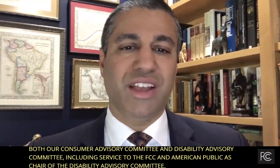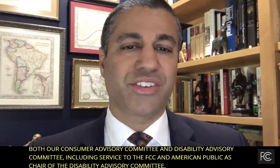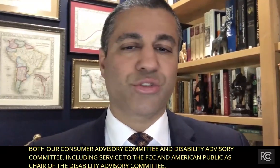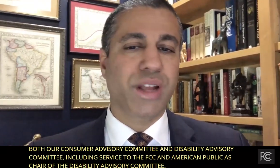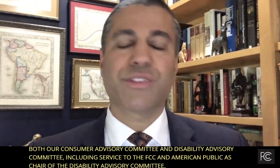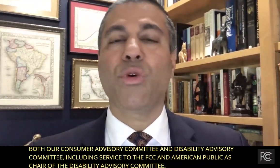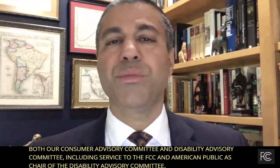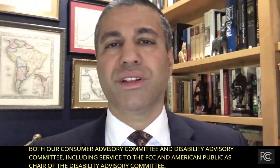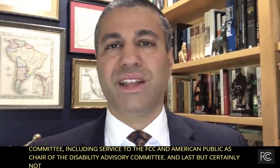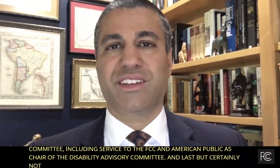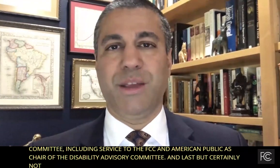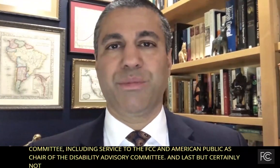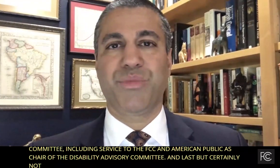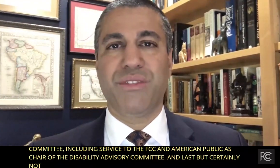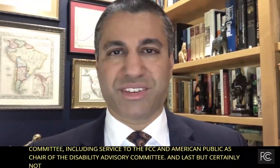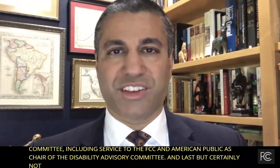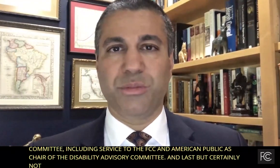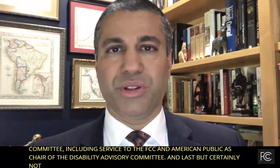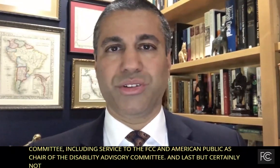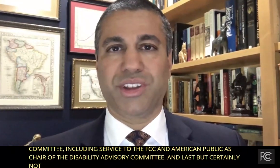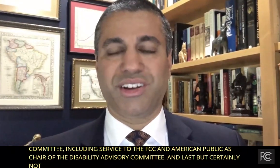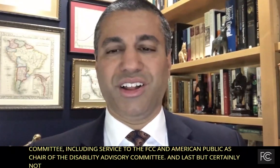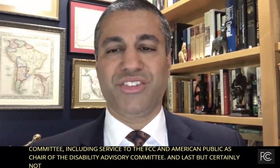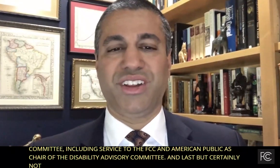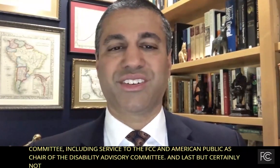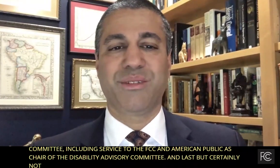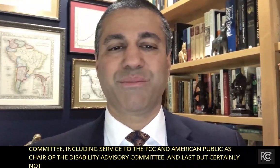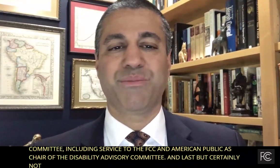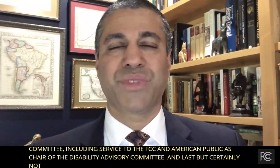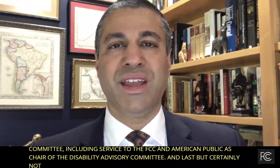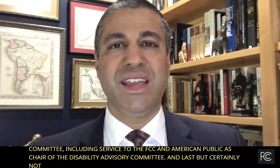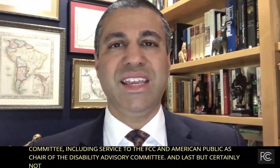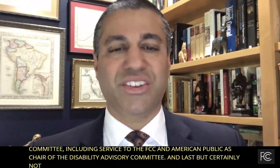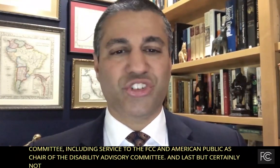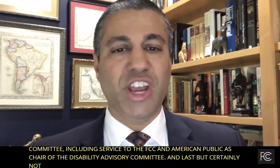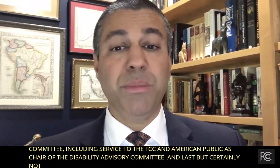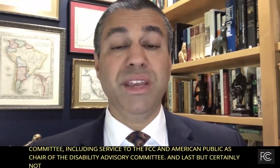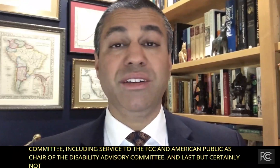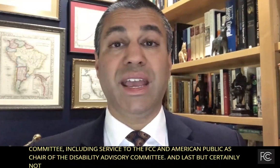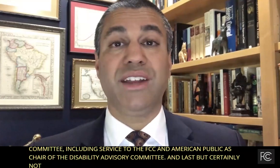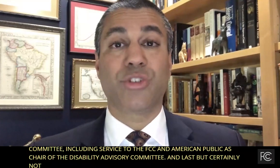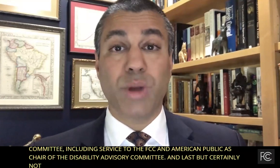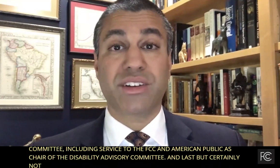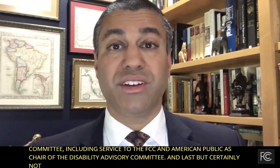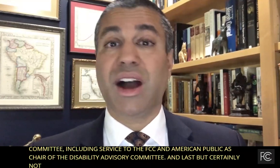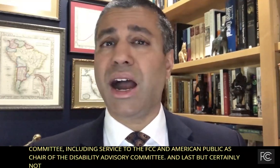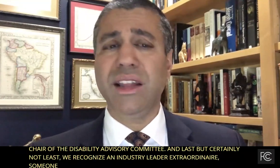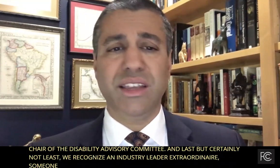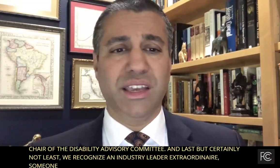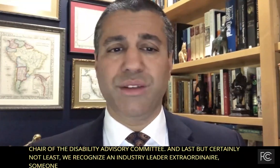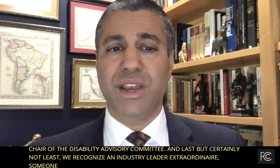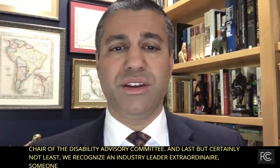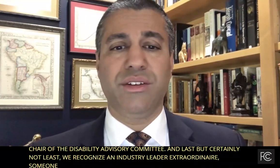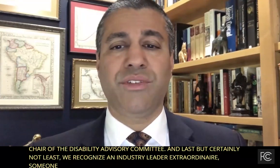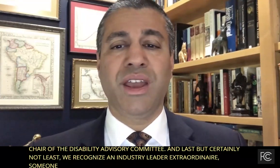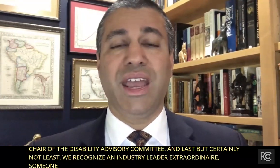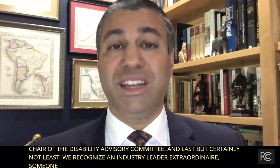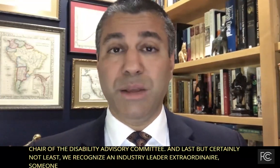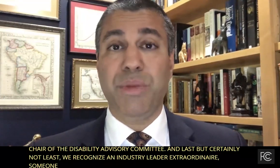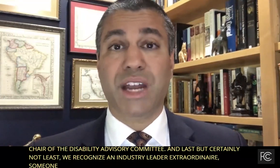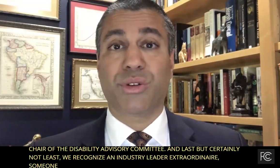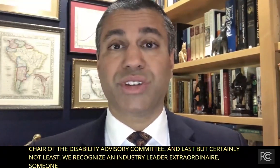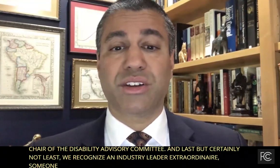has transformed the landscape of accessible technologies. He has championed and directed highly innovative